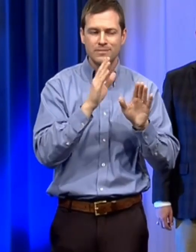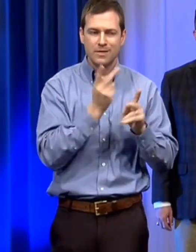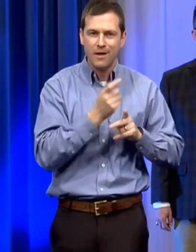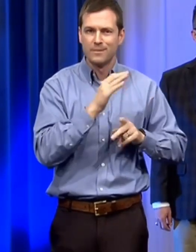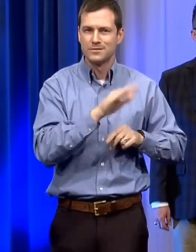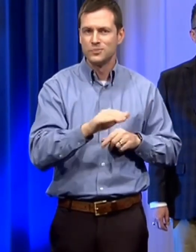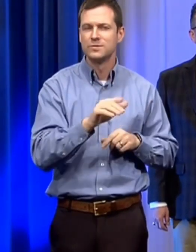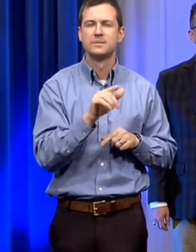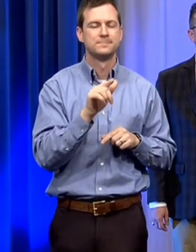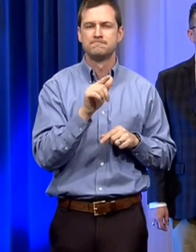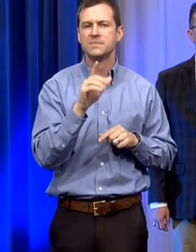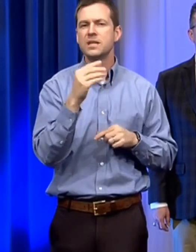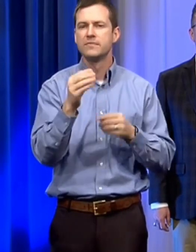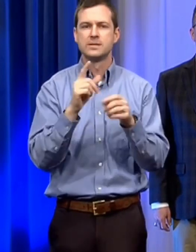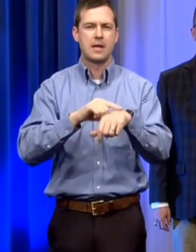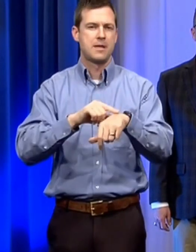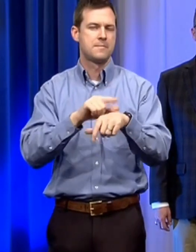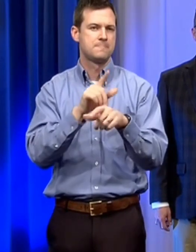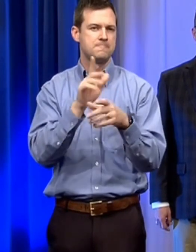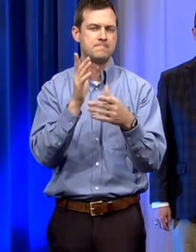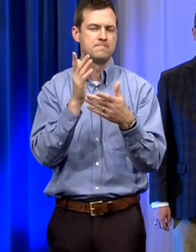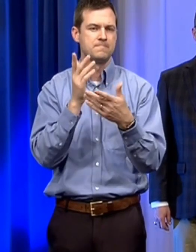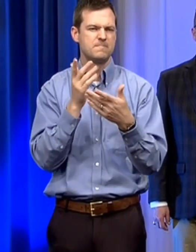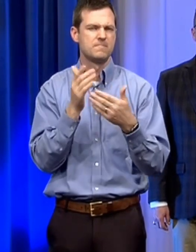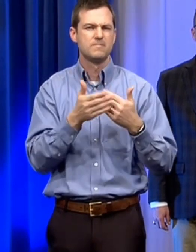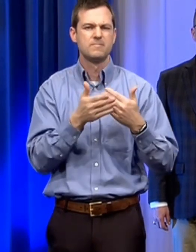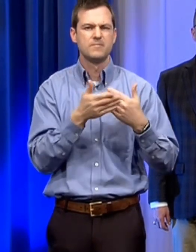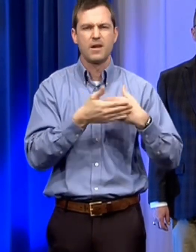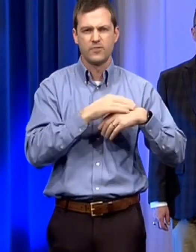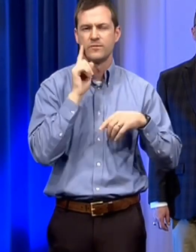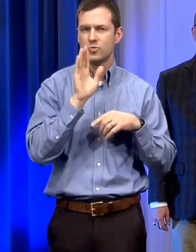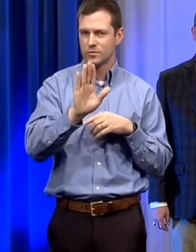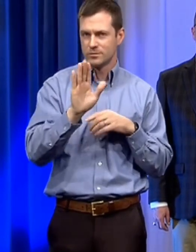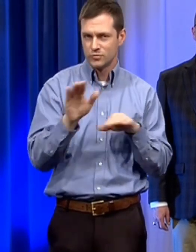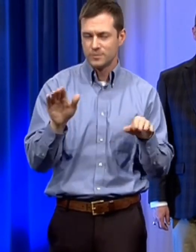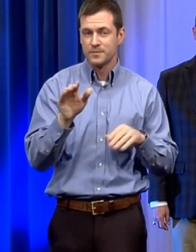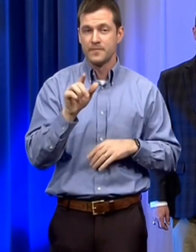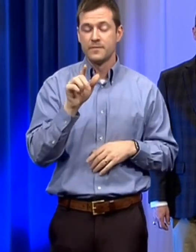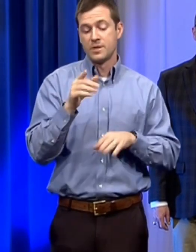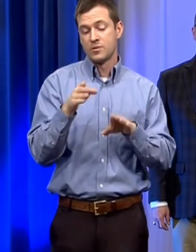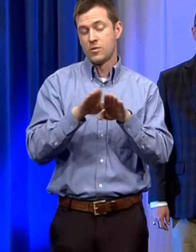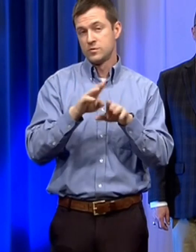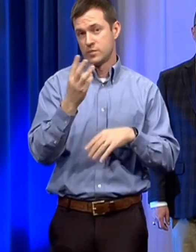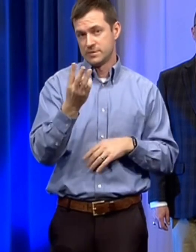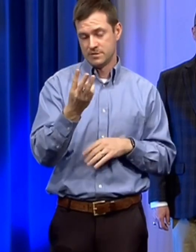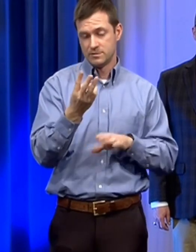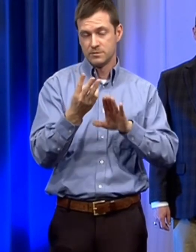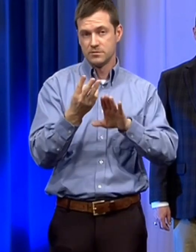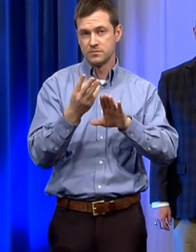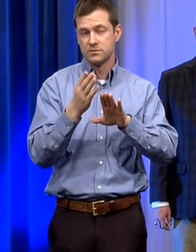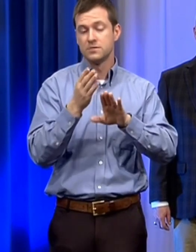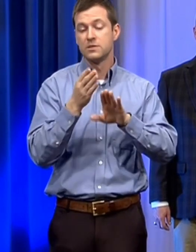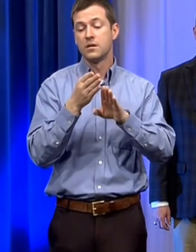need to make need some time to make those decisions for their children but we will close on wednesday we will be closed the two weeks following